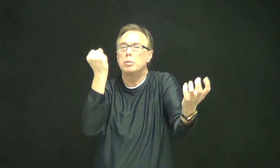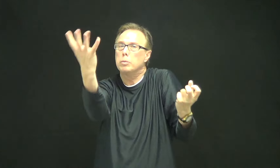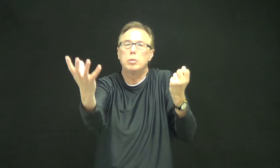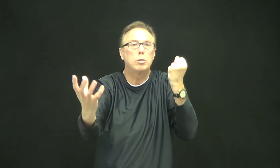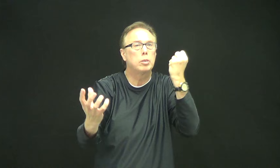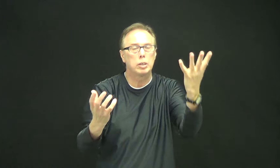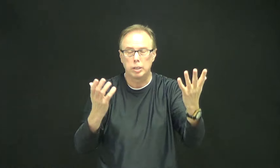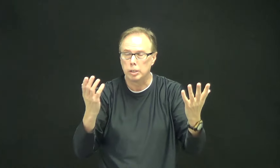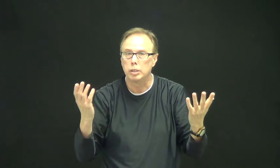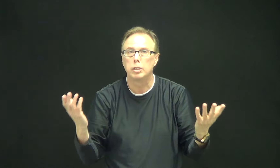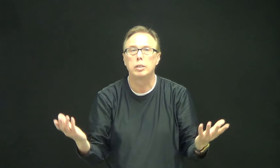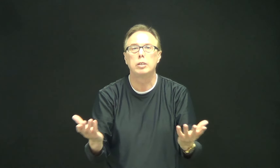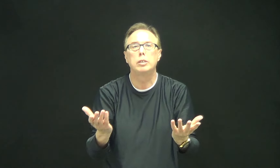spoken here.